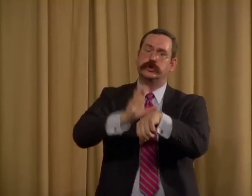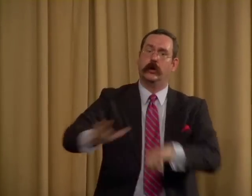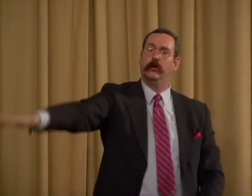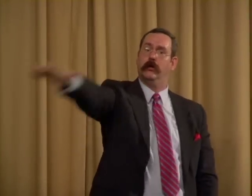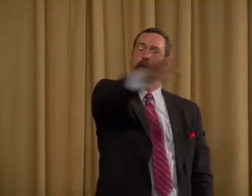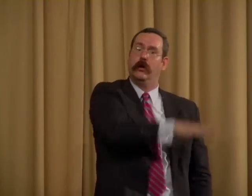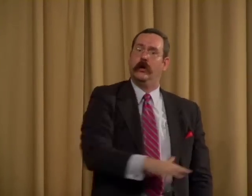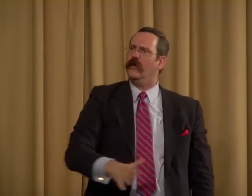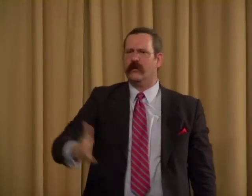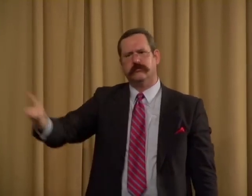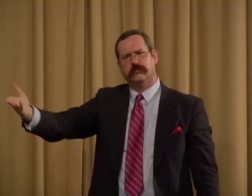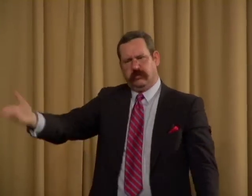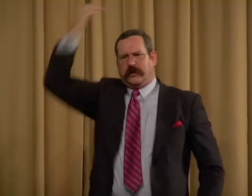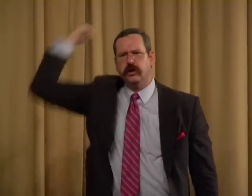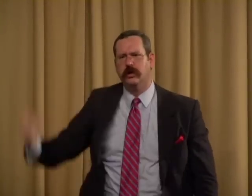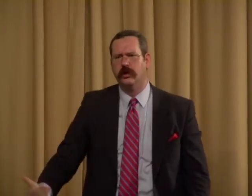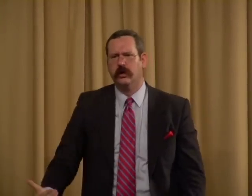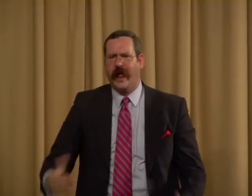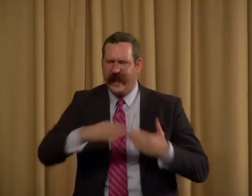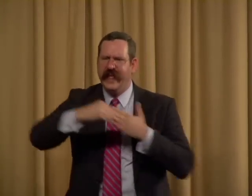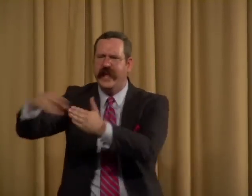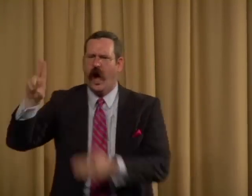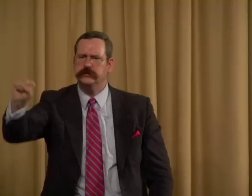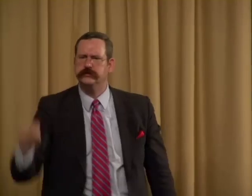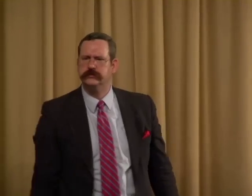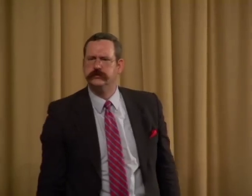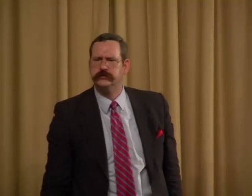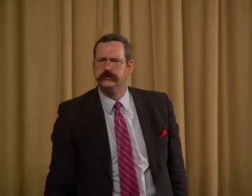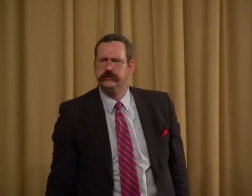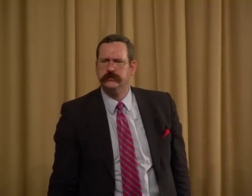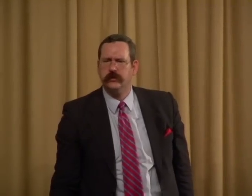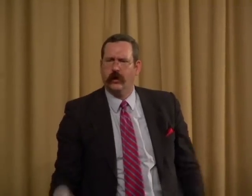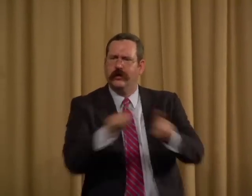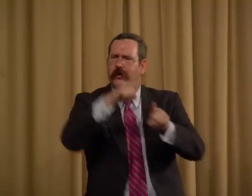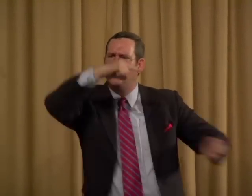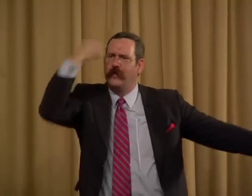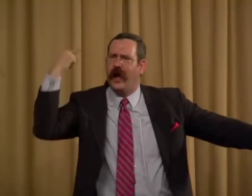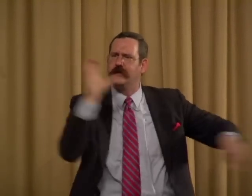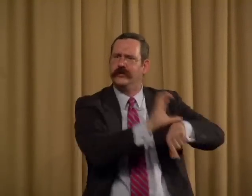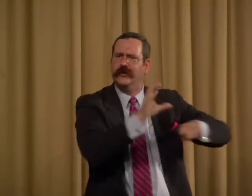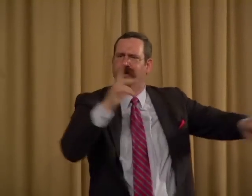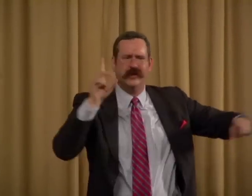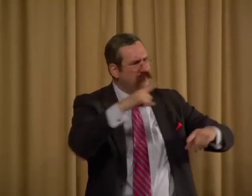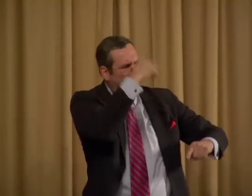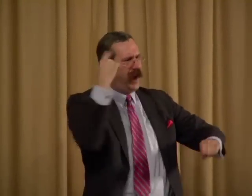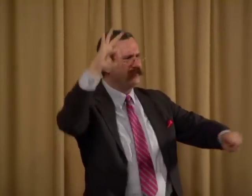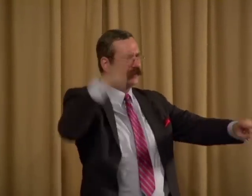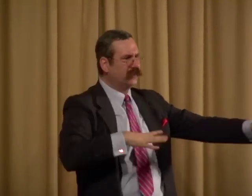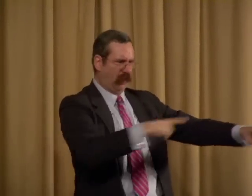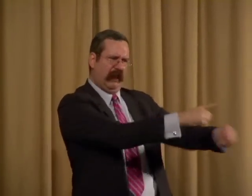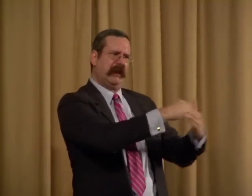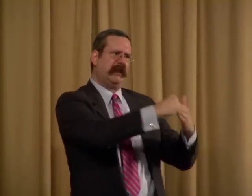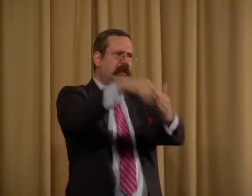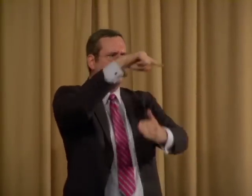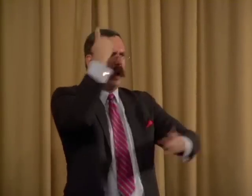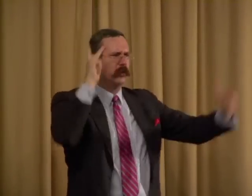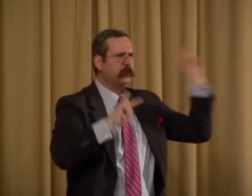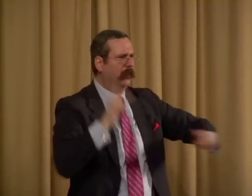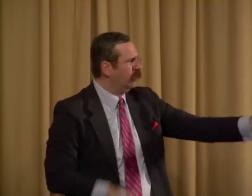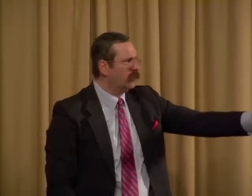challenge to deaf churches. Lead us. Lead us like the black churches and the black ministers